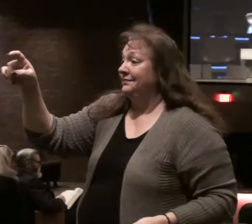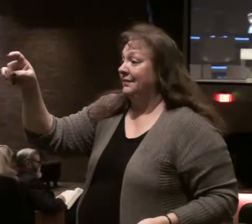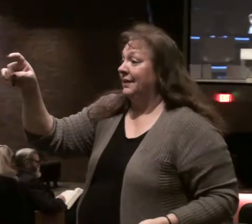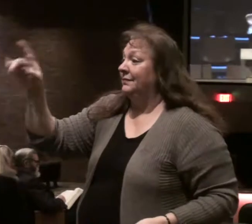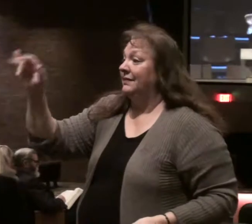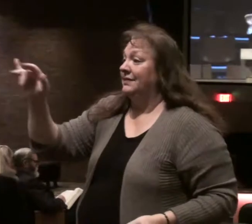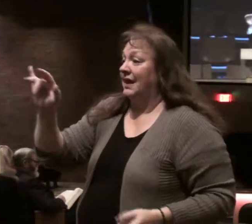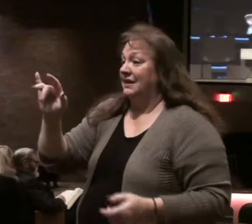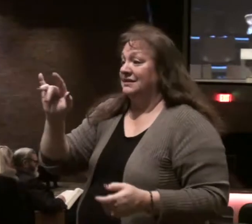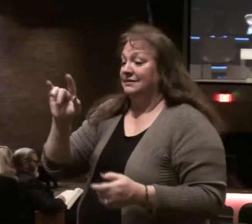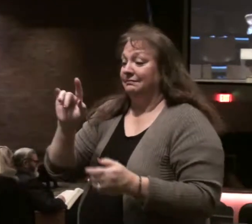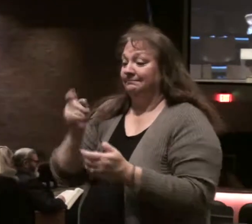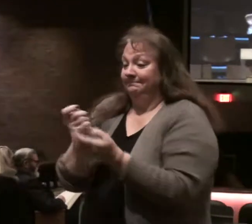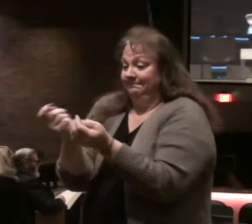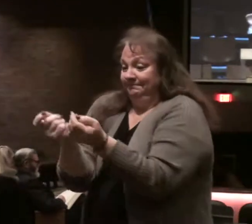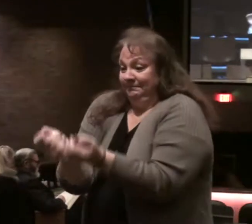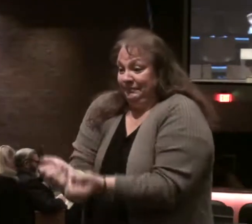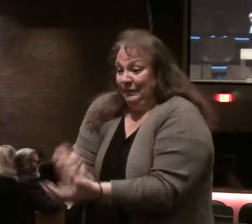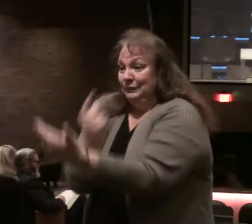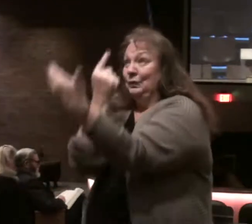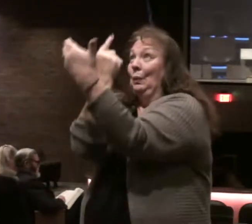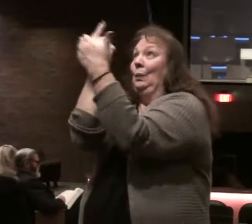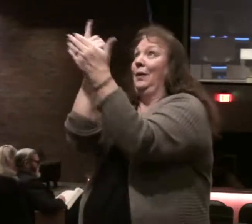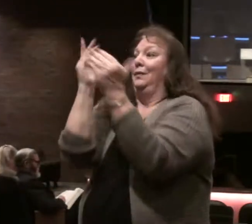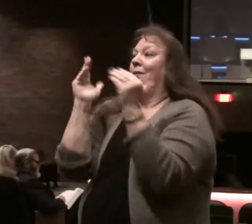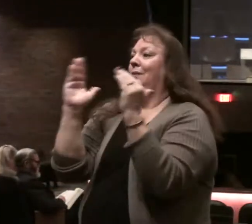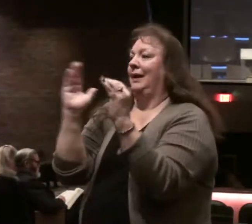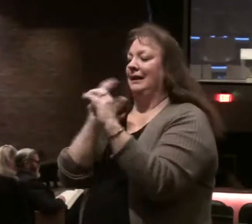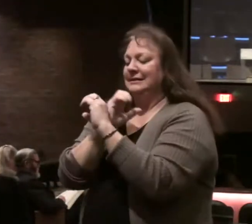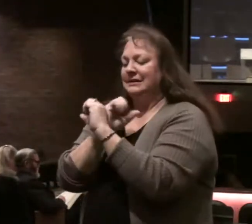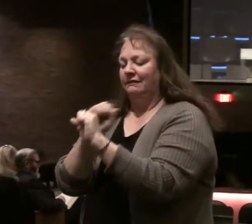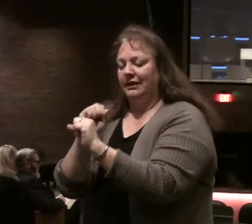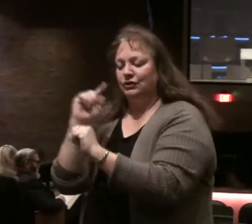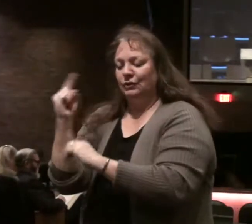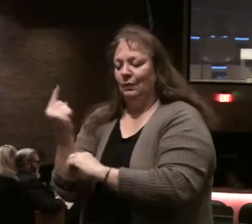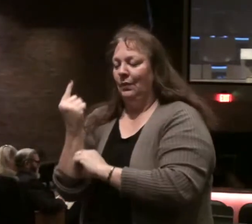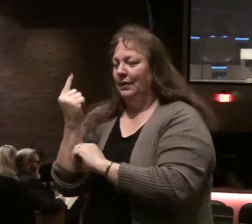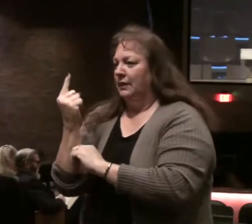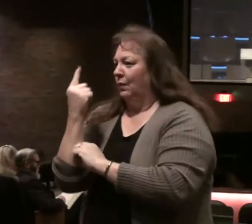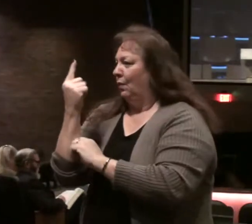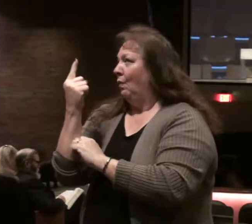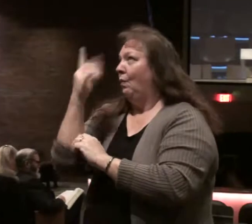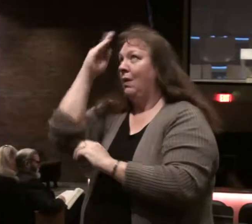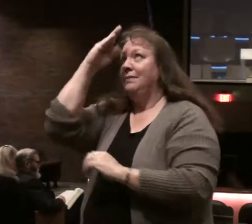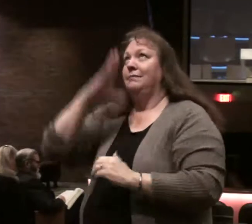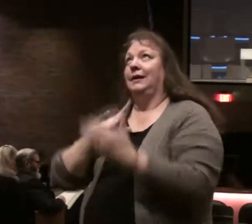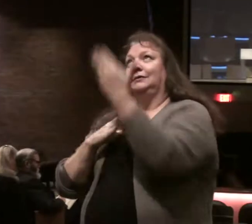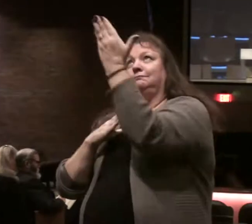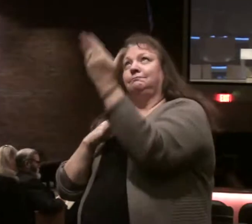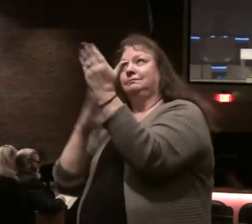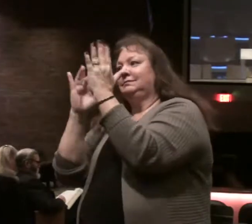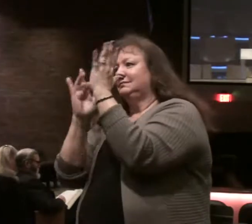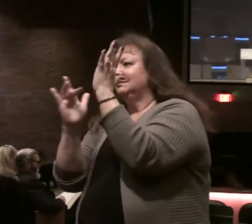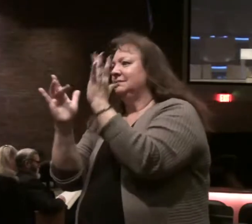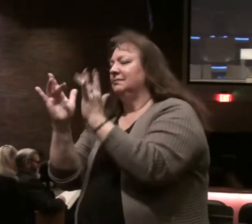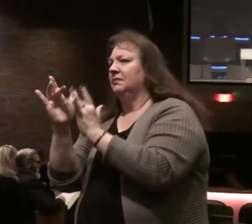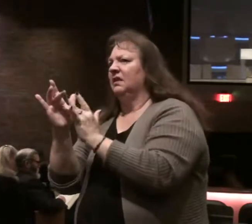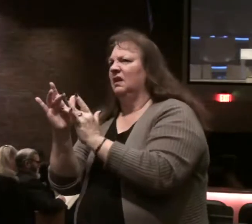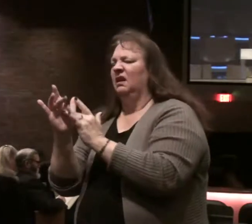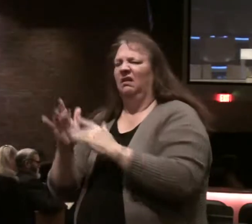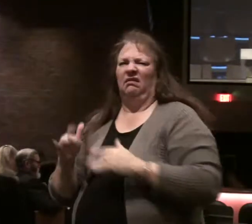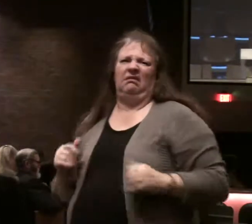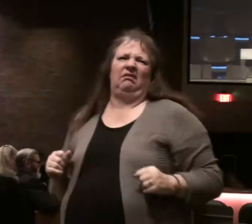that's exclusive that's saying your salvation and it's as narrow as one man well that's